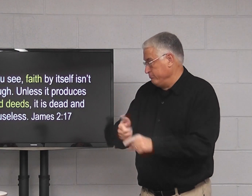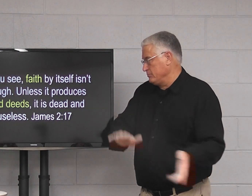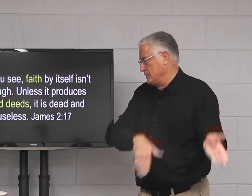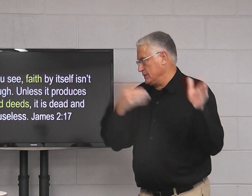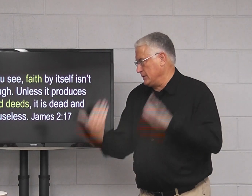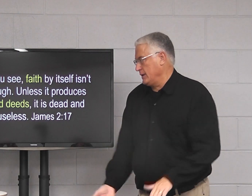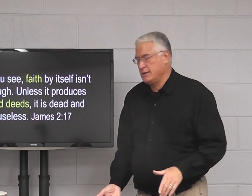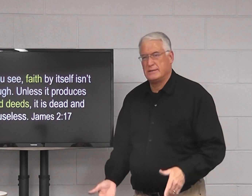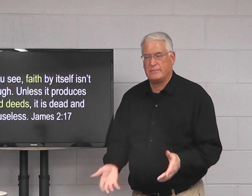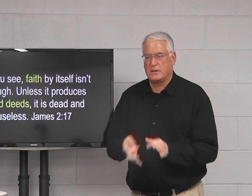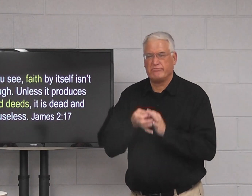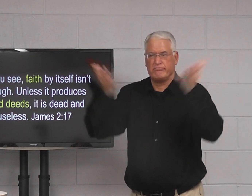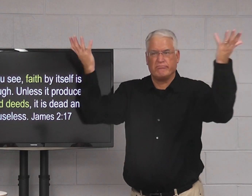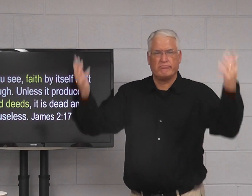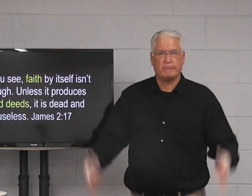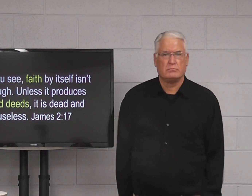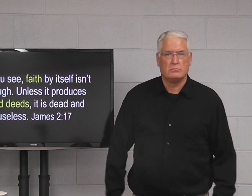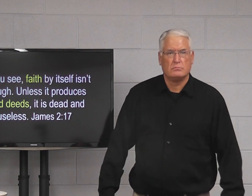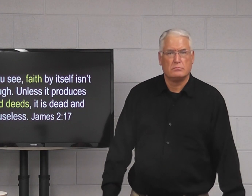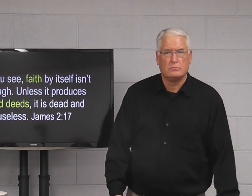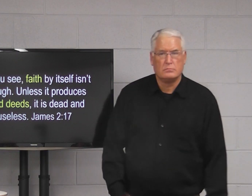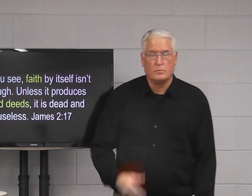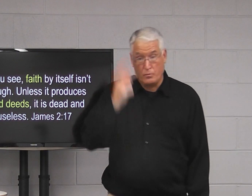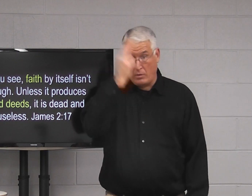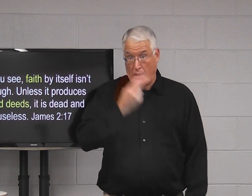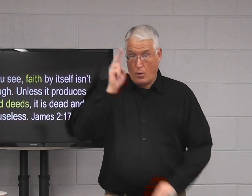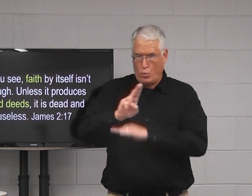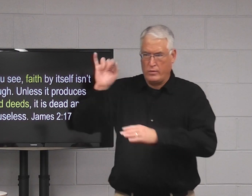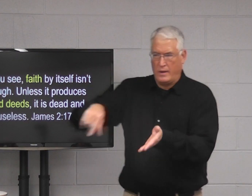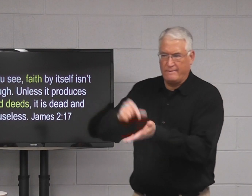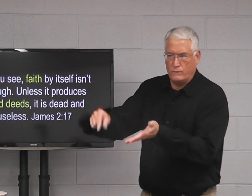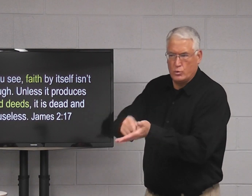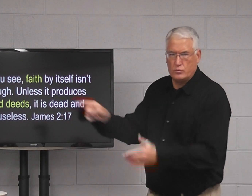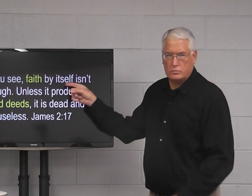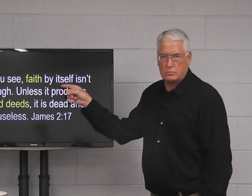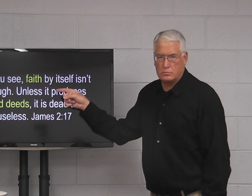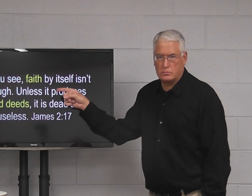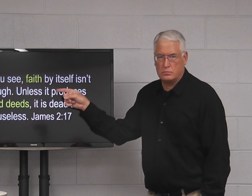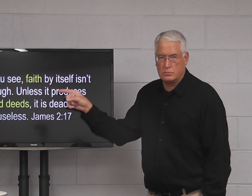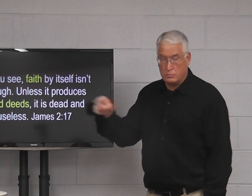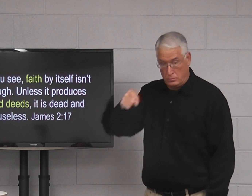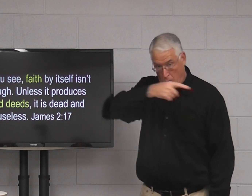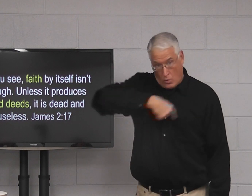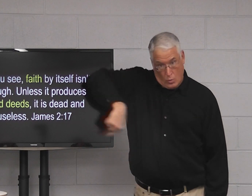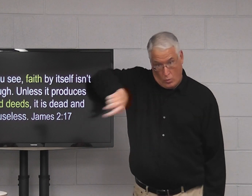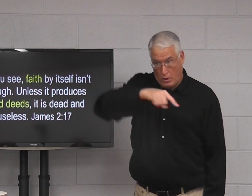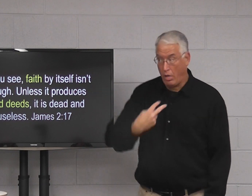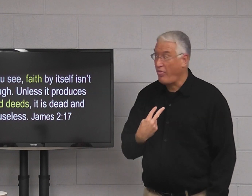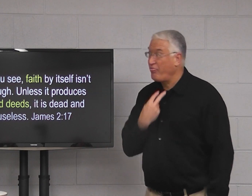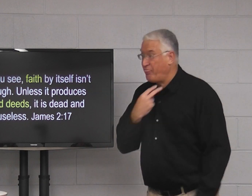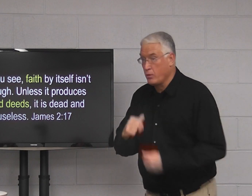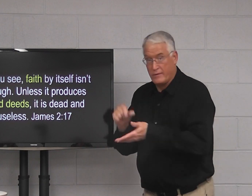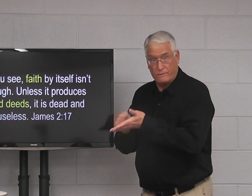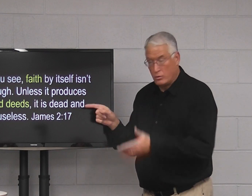So faith itself is dead and useless if you don't. So this is where the Catholics use this scripture verse.